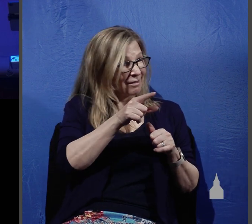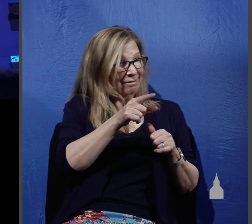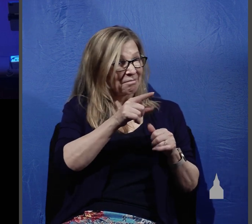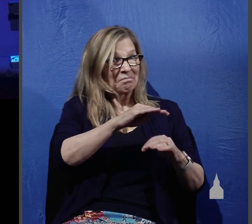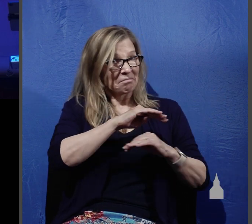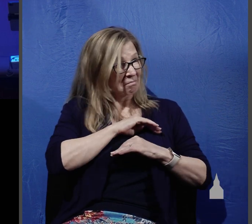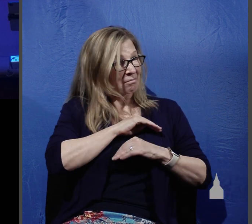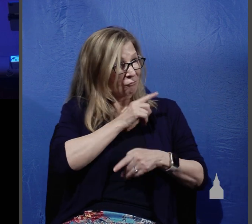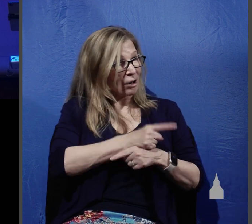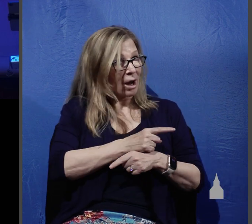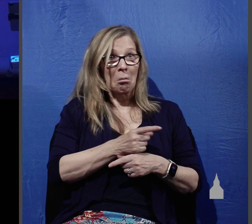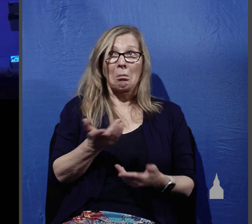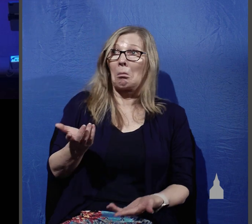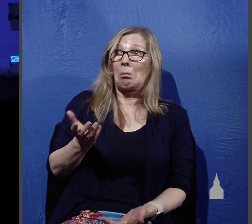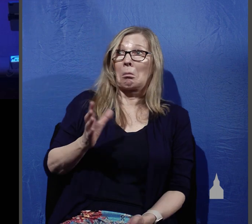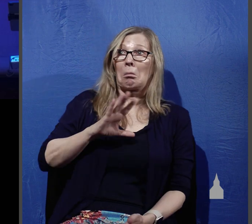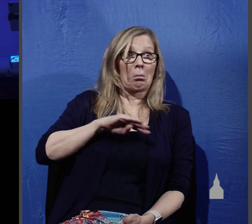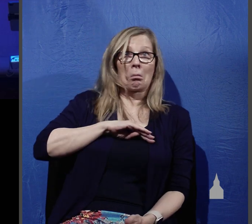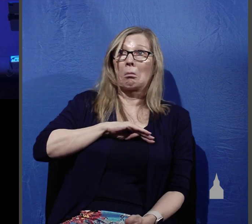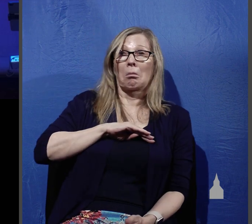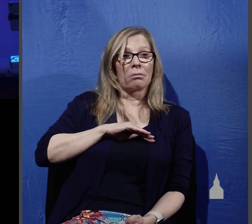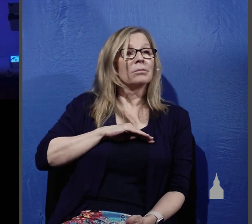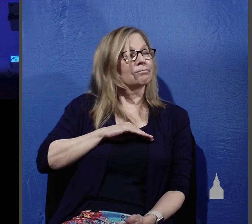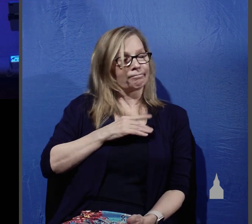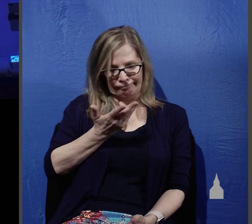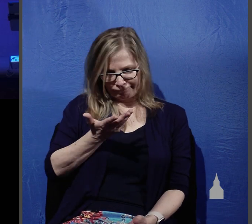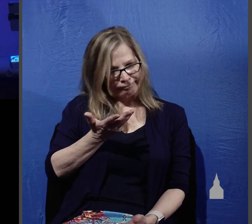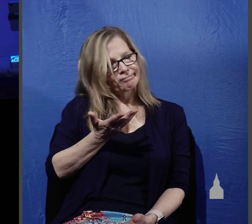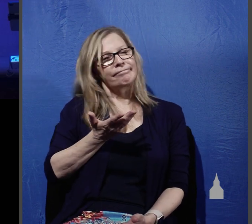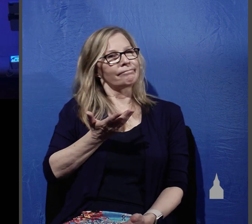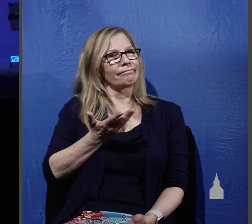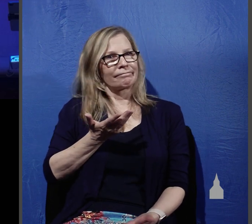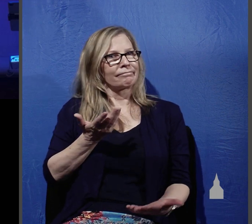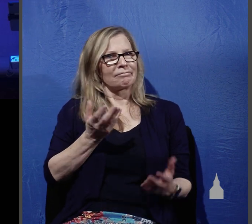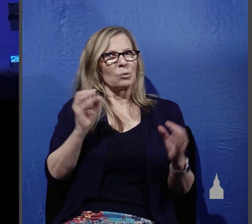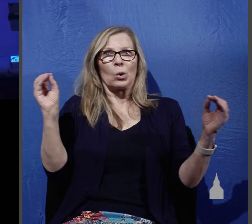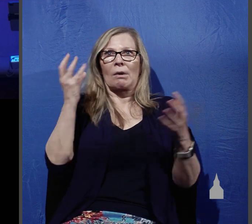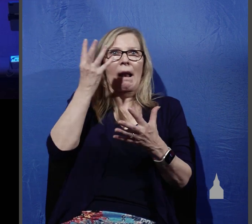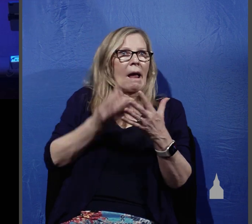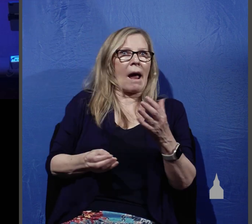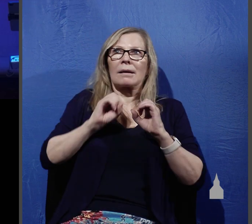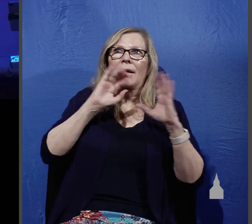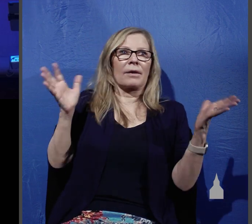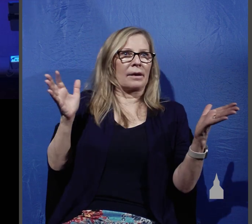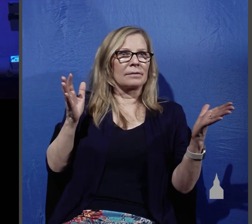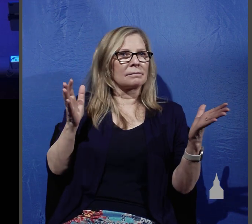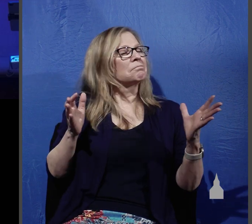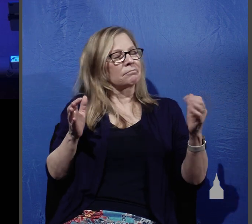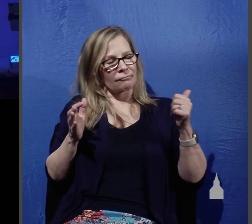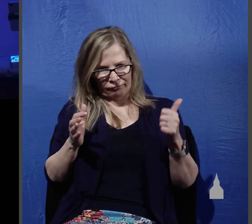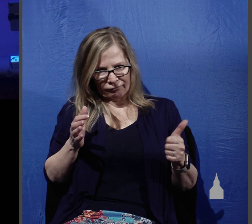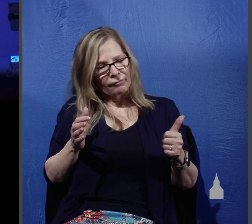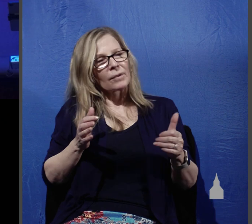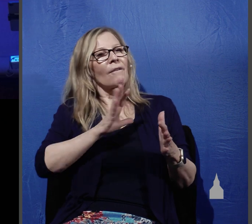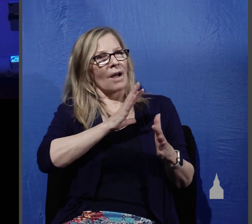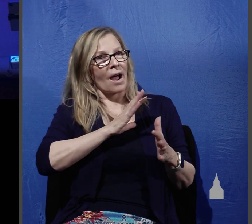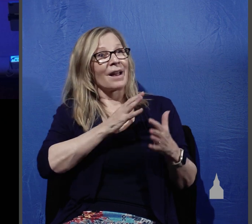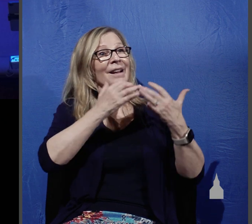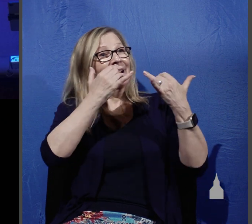anything and they said no nothing nothing we didn't lack a thing and then the Lord gives them a